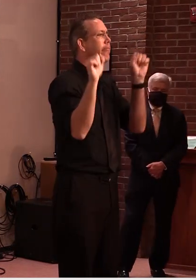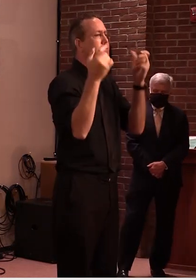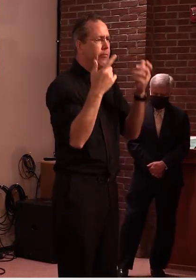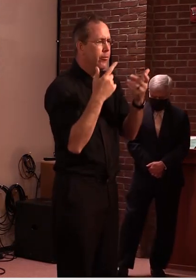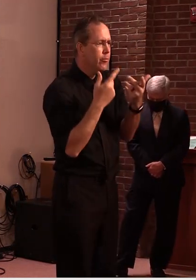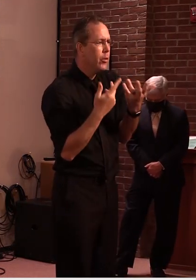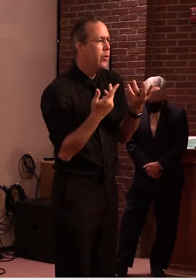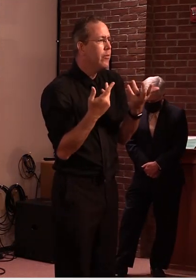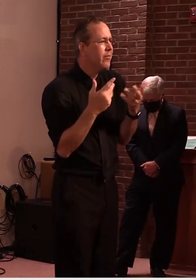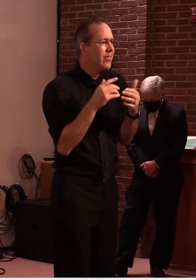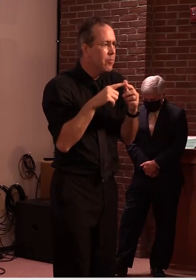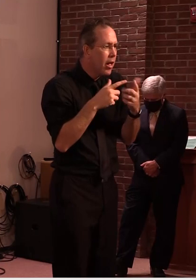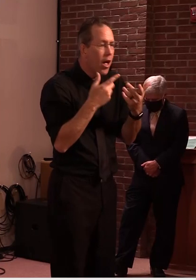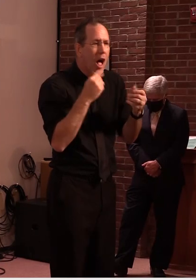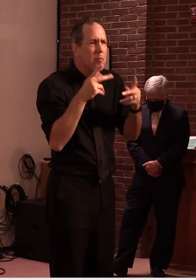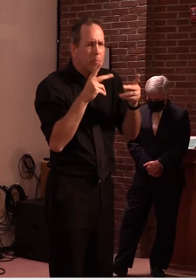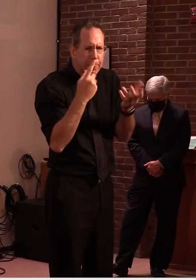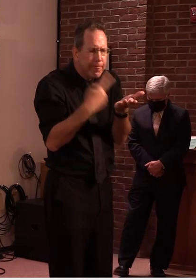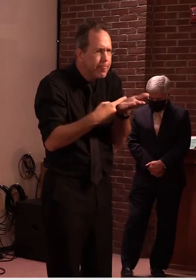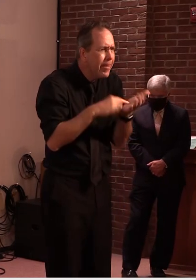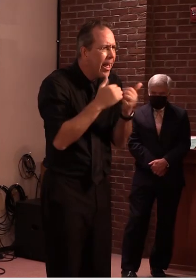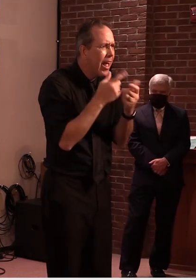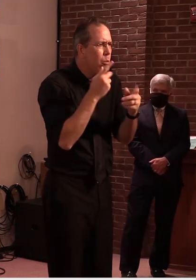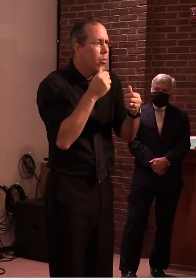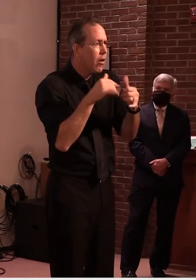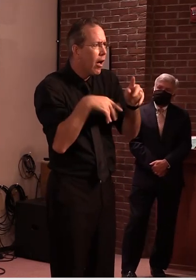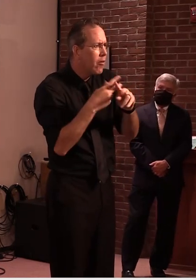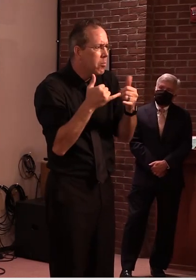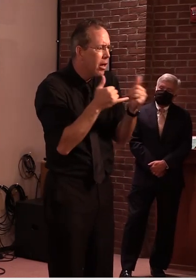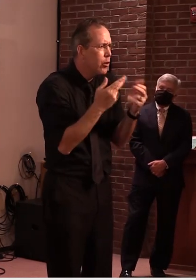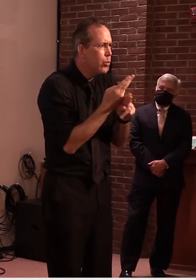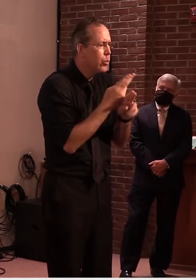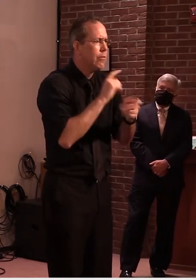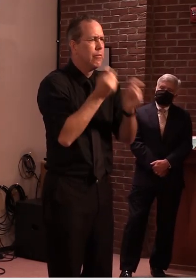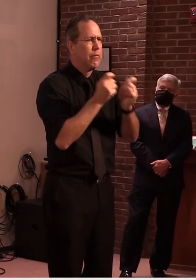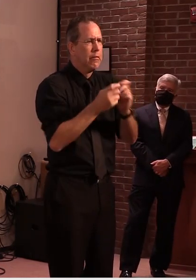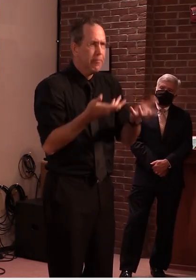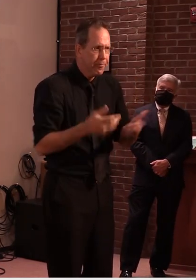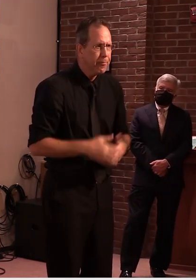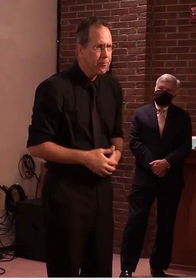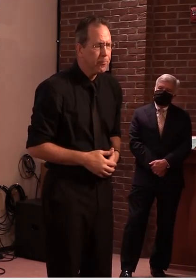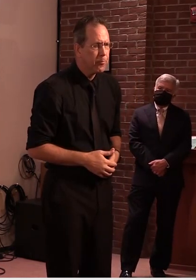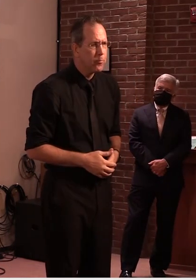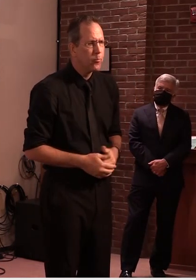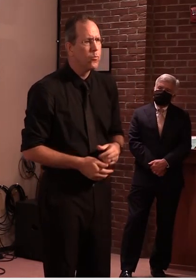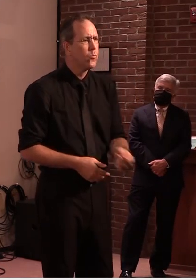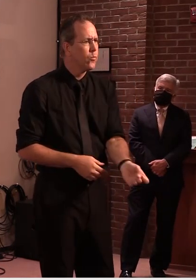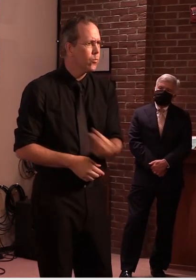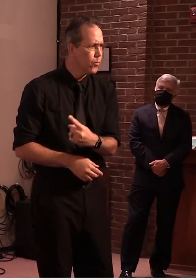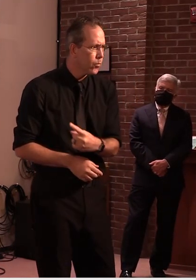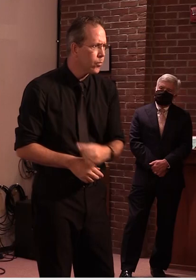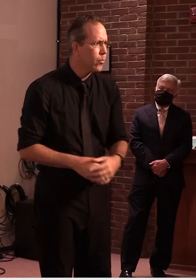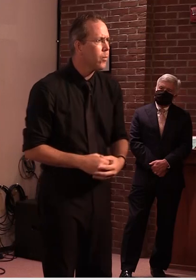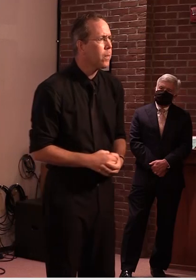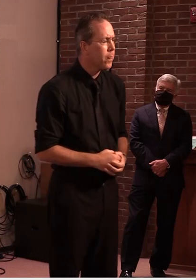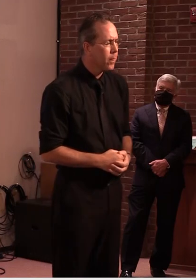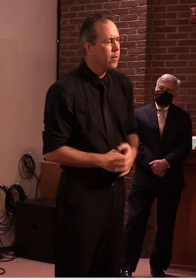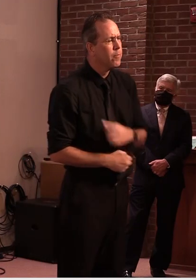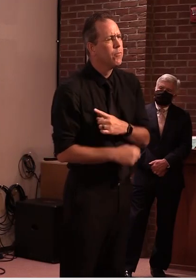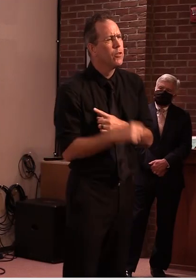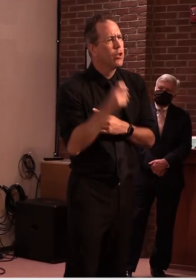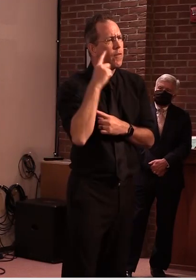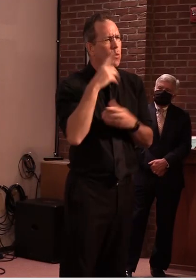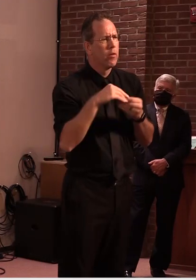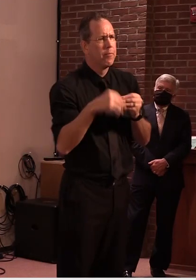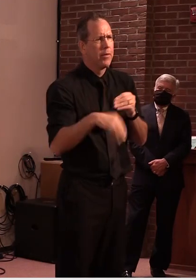great thank you very much mike if i could also offer um we are as concerned about